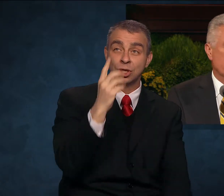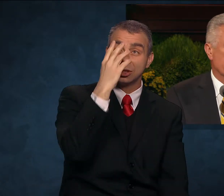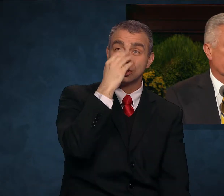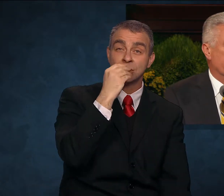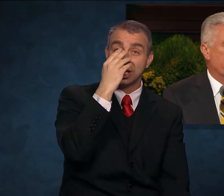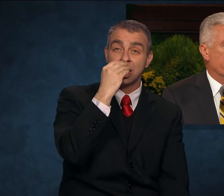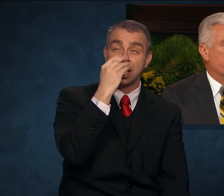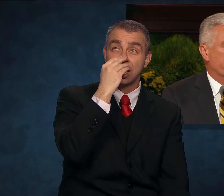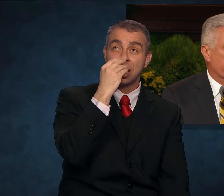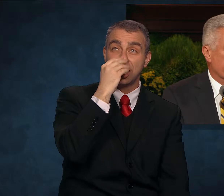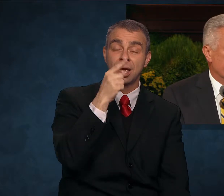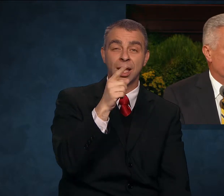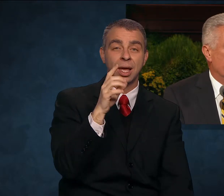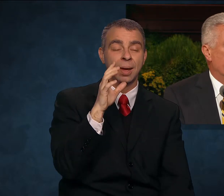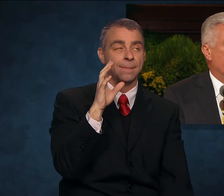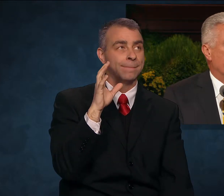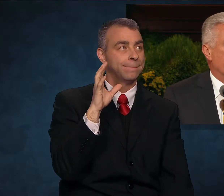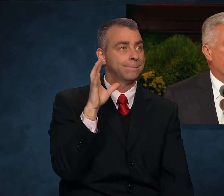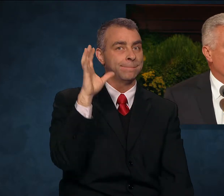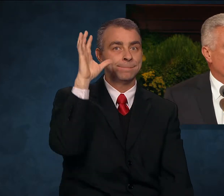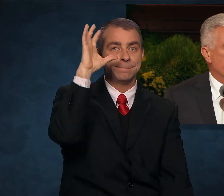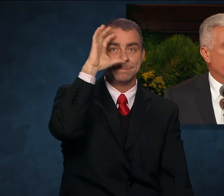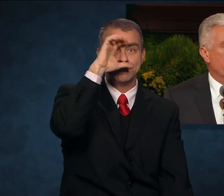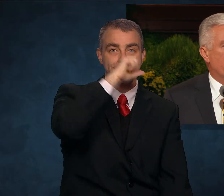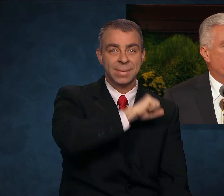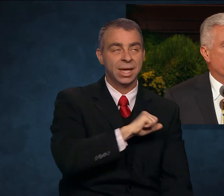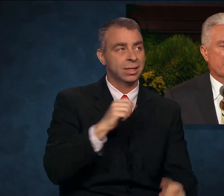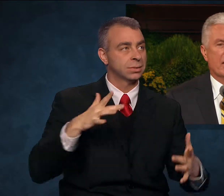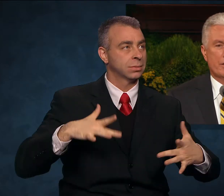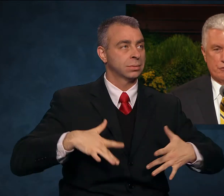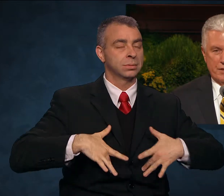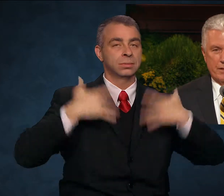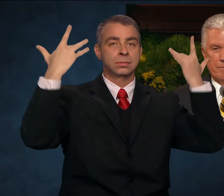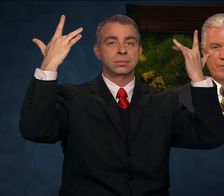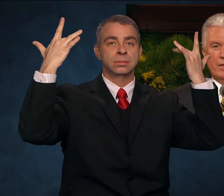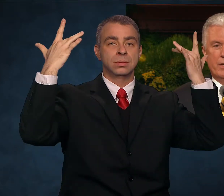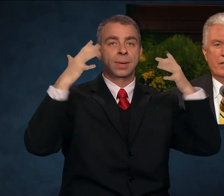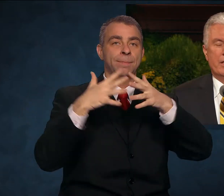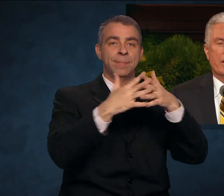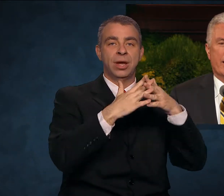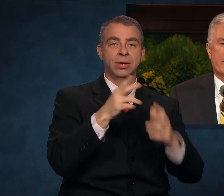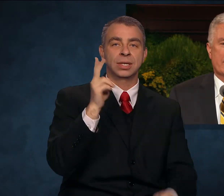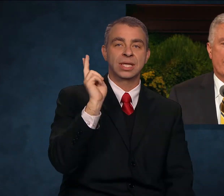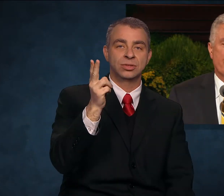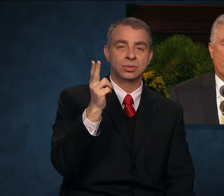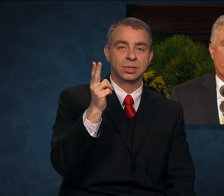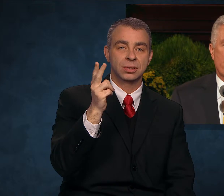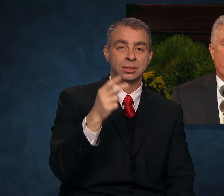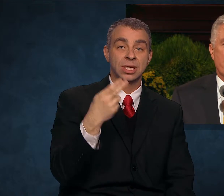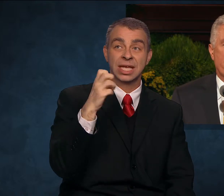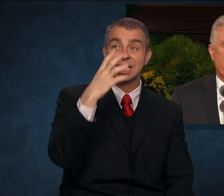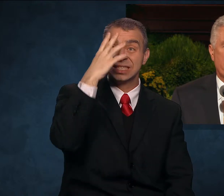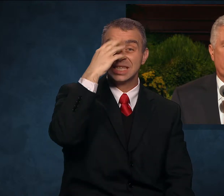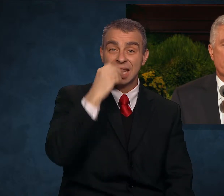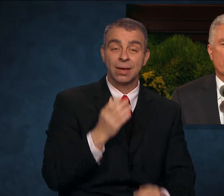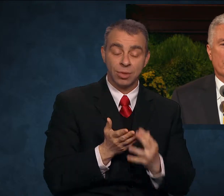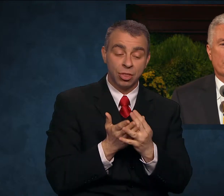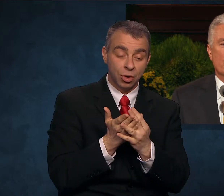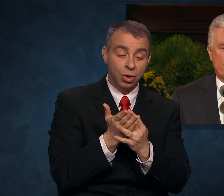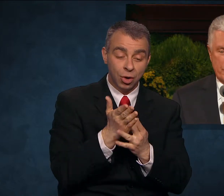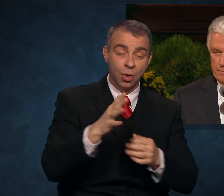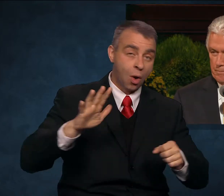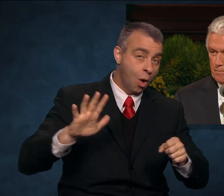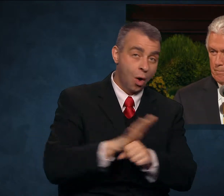of the most exciting periods in the history of his country. He had slept through the American